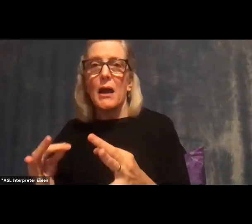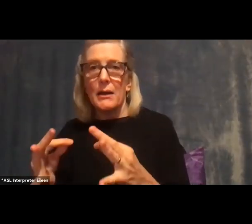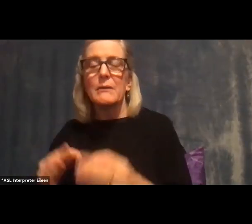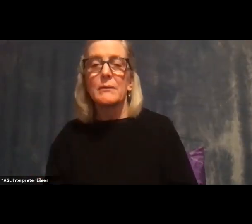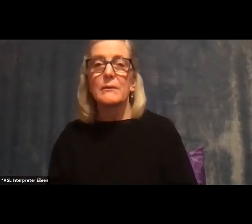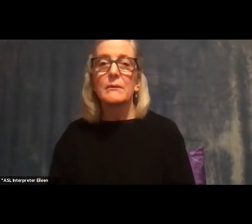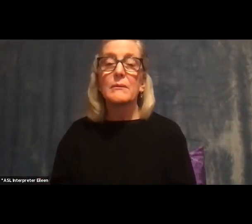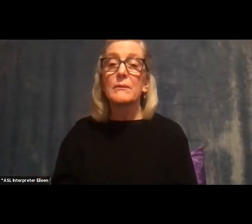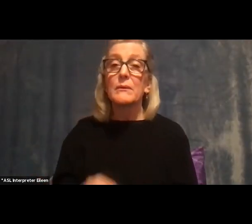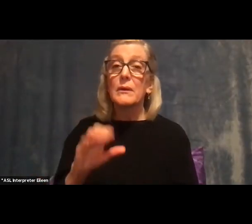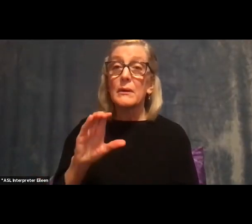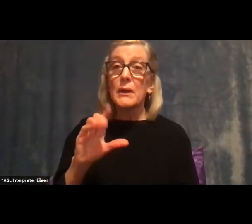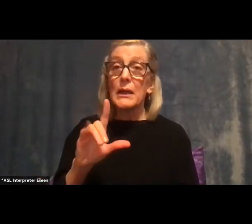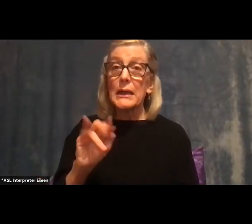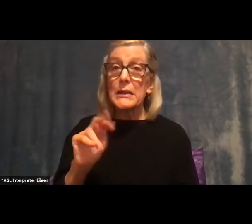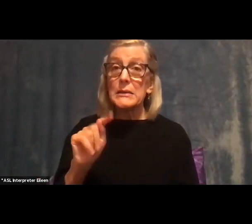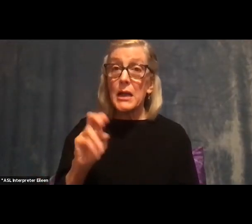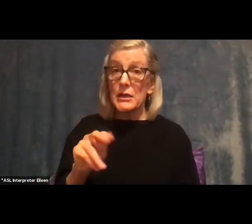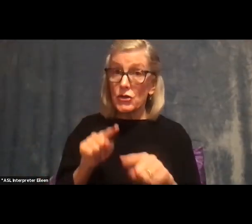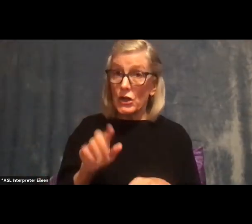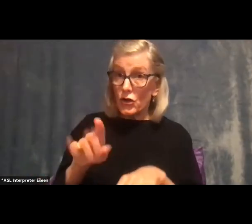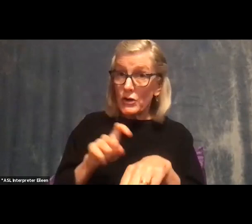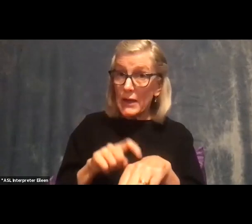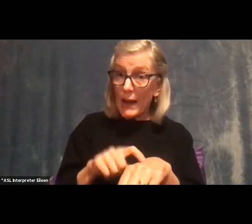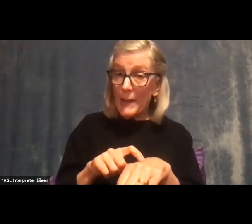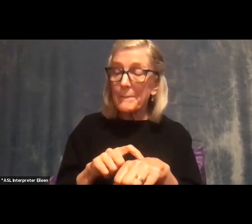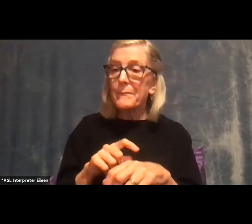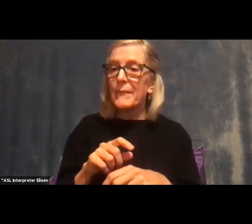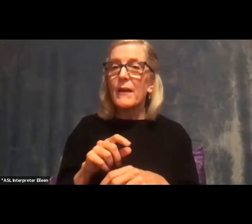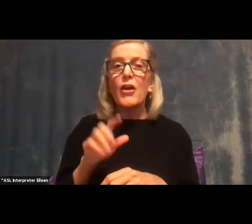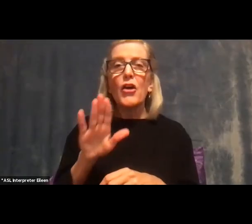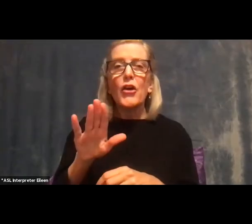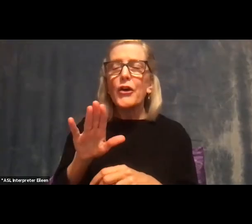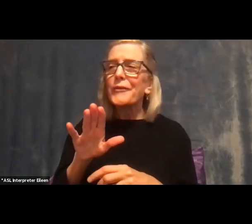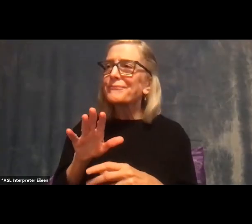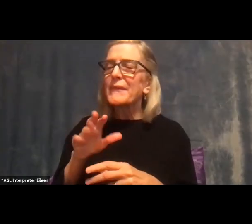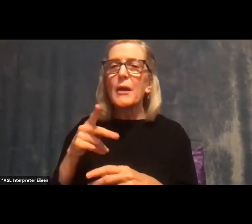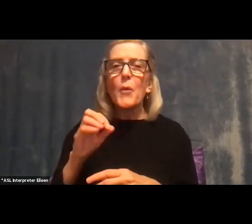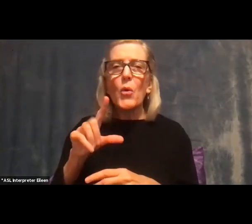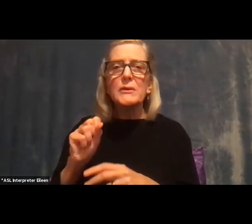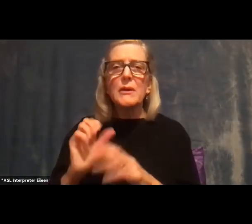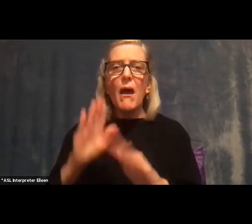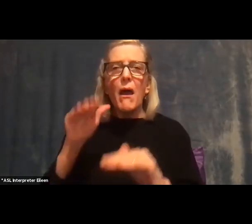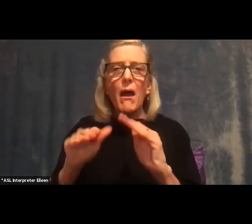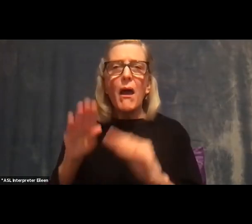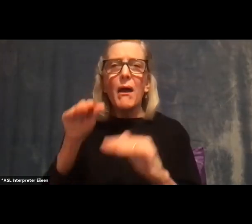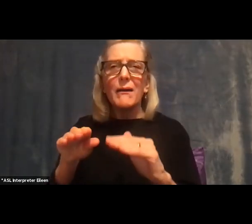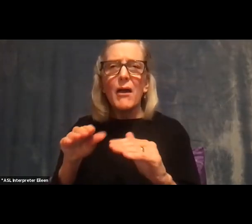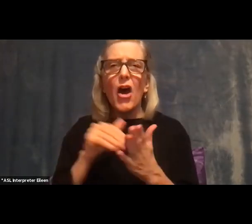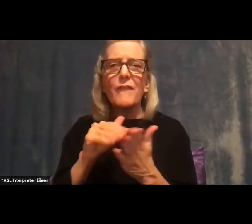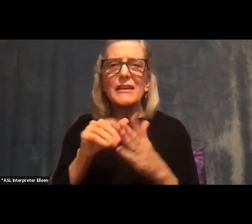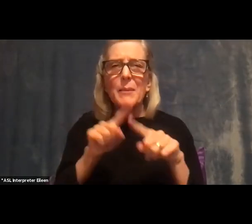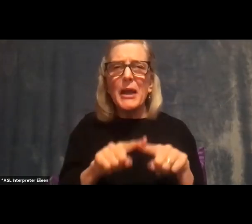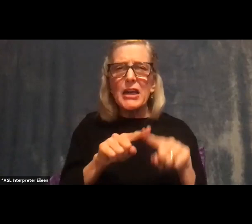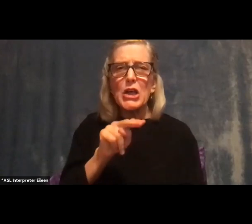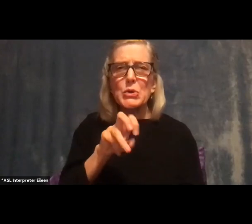election season fluctuated much more based on news events or campaign events. And in contrast, Biden, he's had a consistent